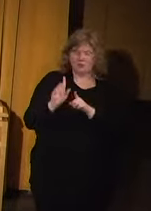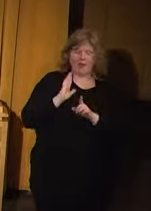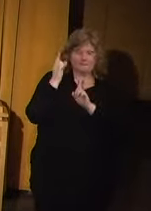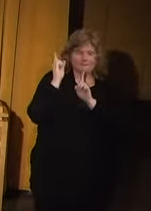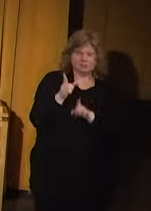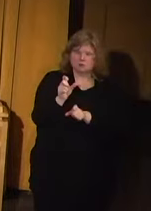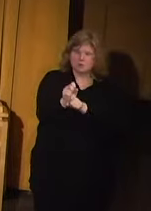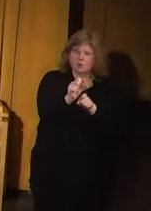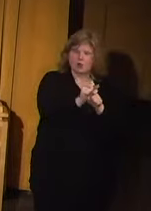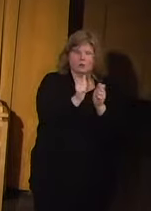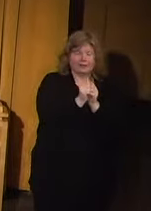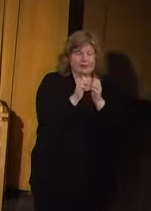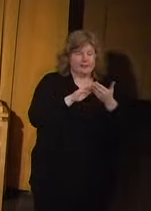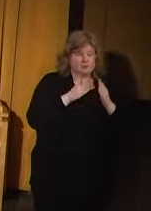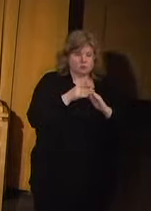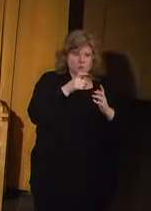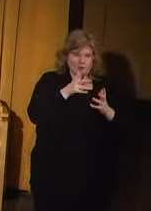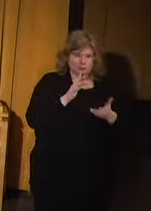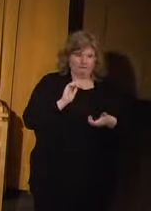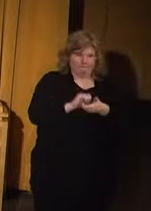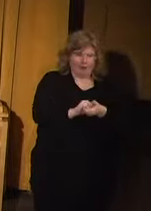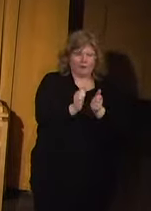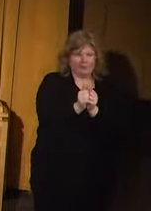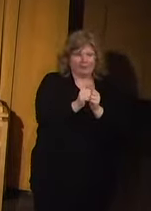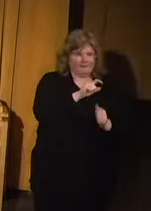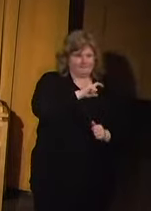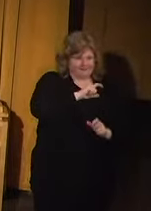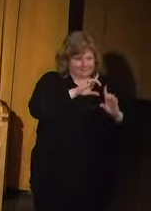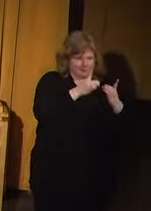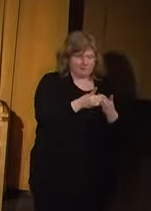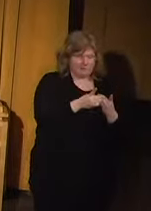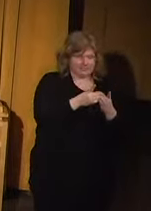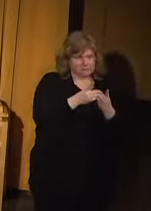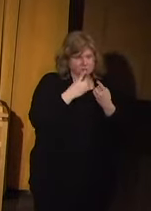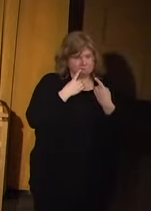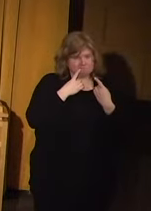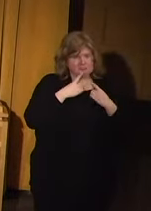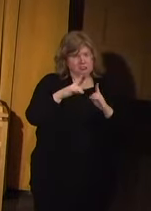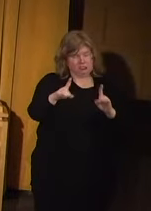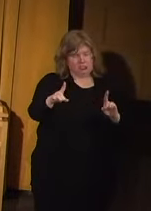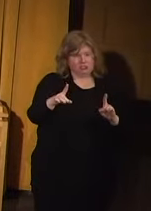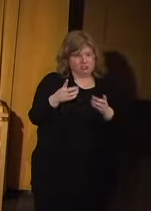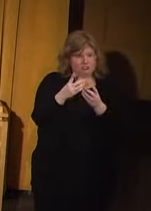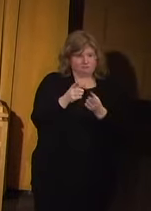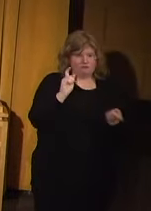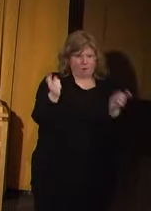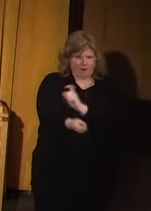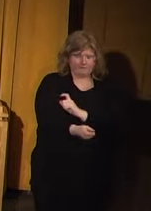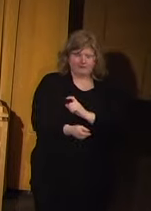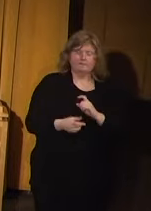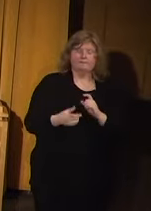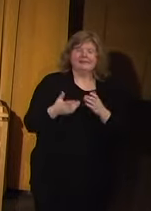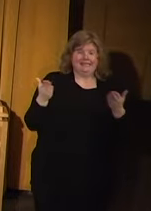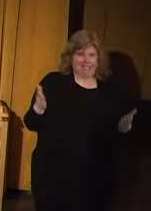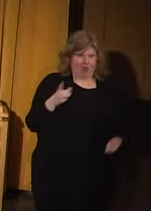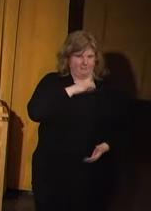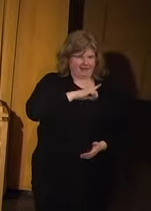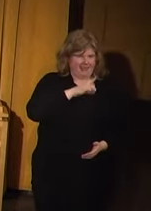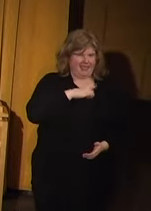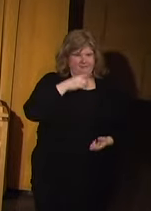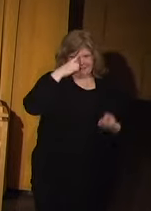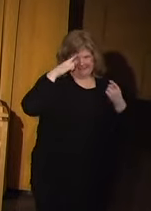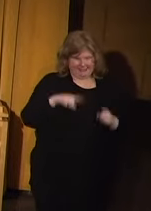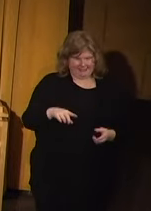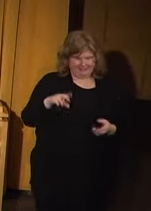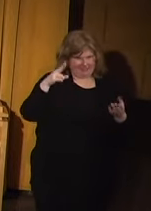communities that are looking to partner with their police to achieve reform. In Minneapolis, the consent decree is the vehicle for that, but we see this